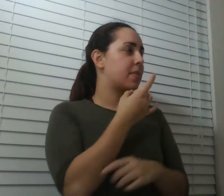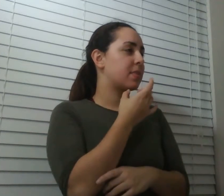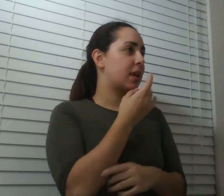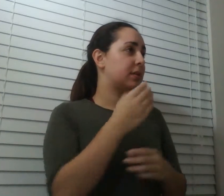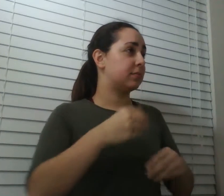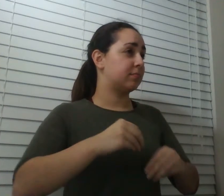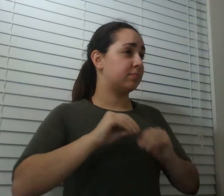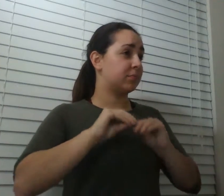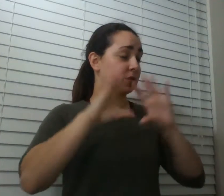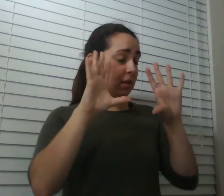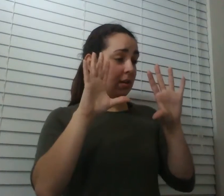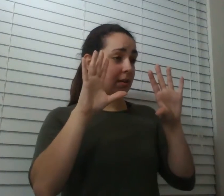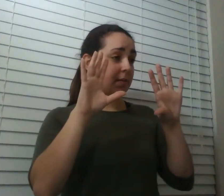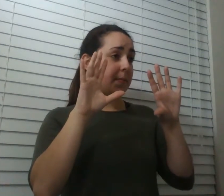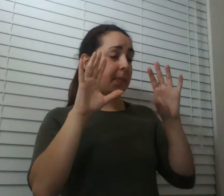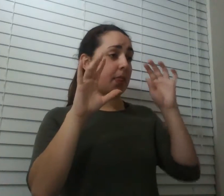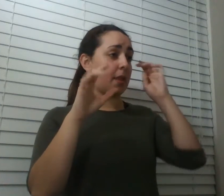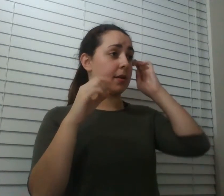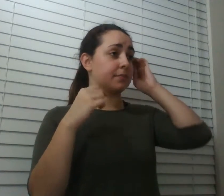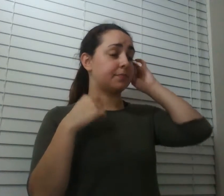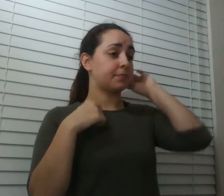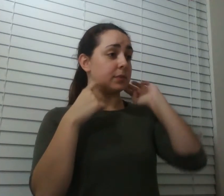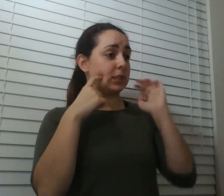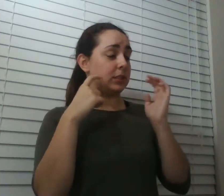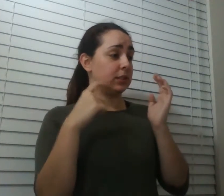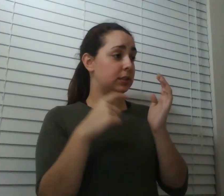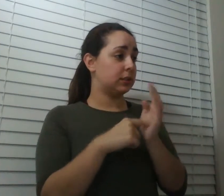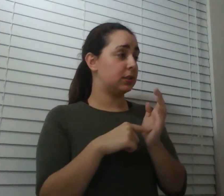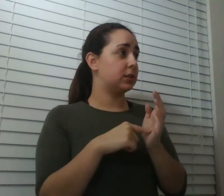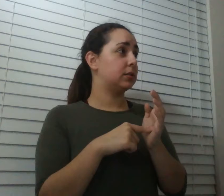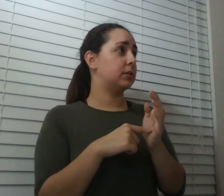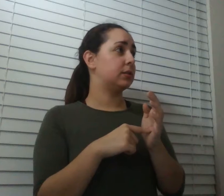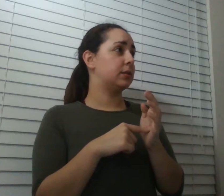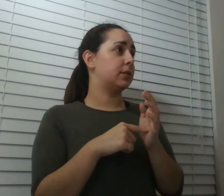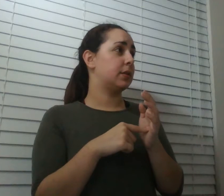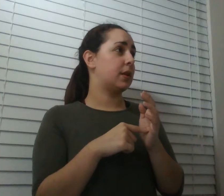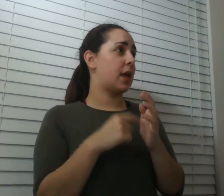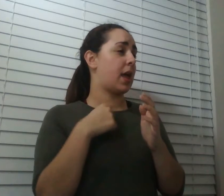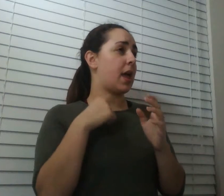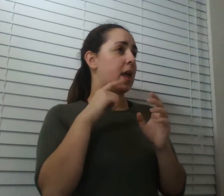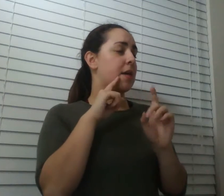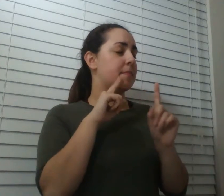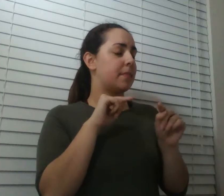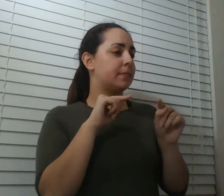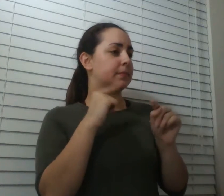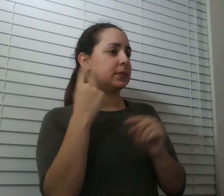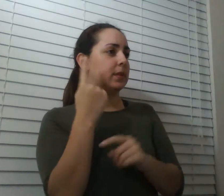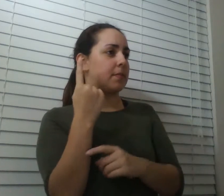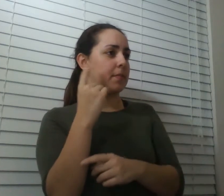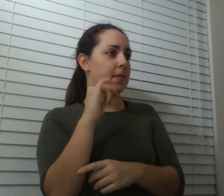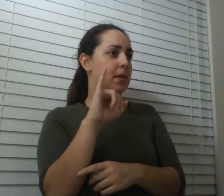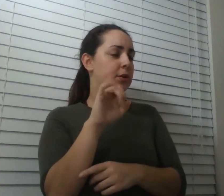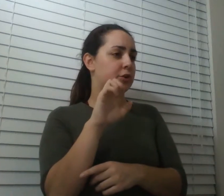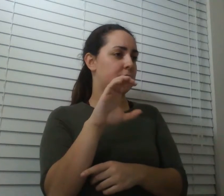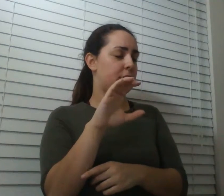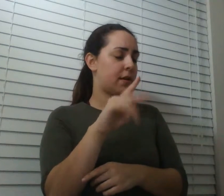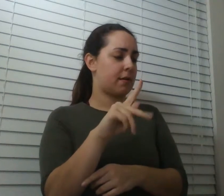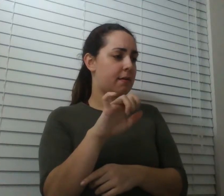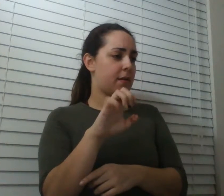is when i mentioned something about cancer cancer right yeah tj said jackie robinson jackie robinson so that that